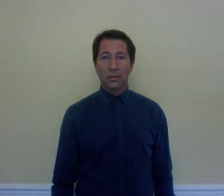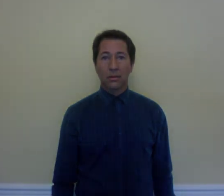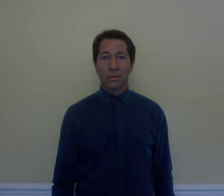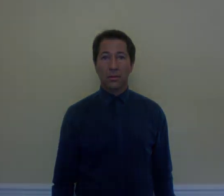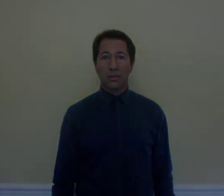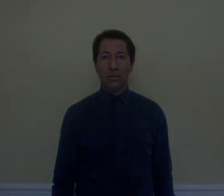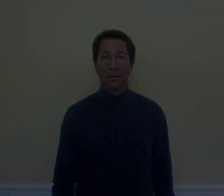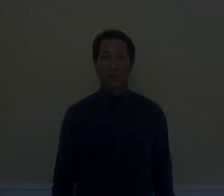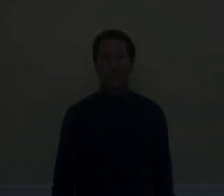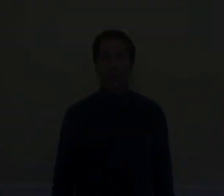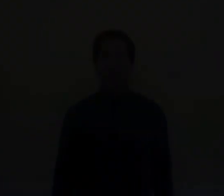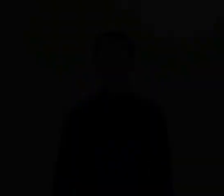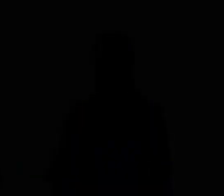Can't you see that I'm waiting to you a little about Can't you see bit about them? Can't see I'm waiting tell a little bit about them? Can't Thank